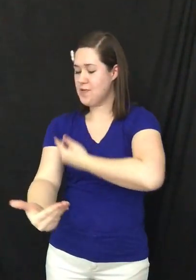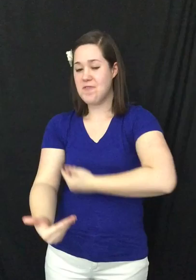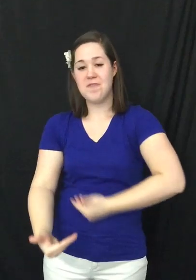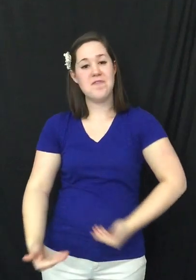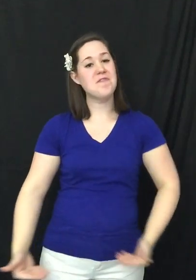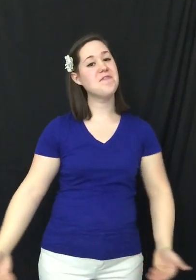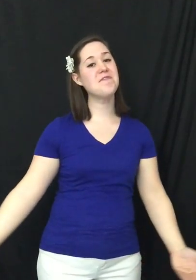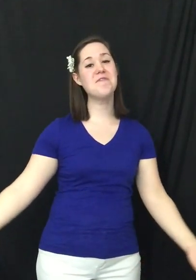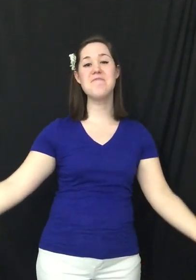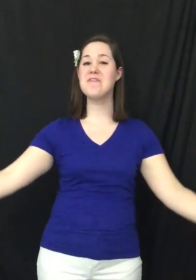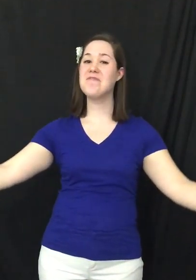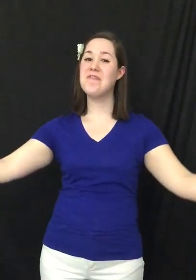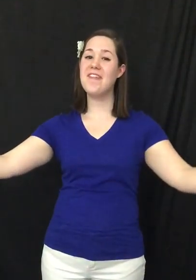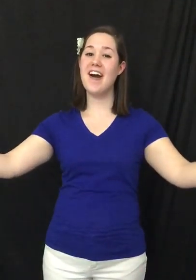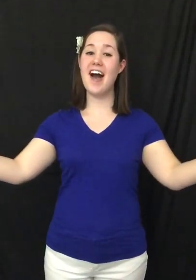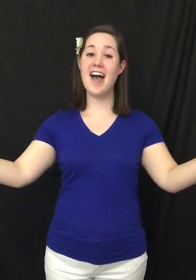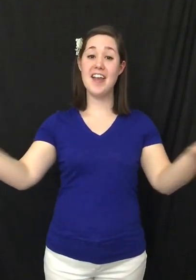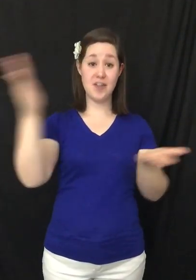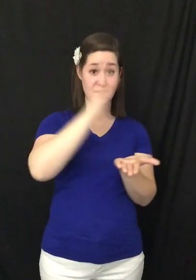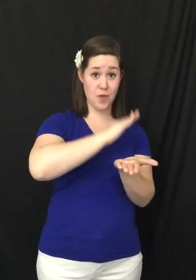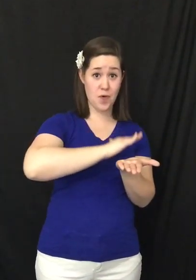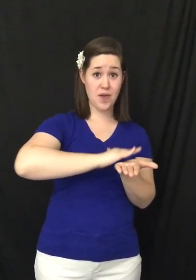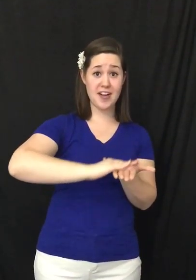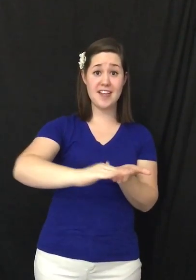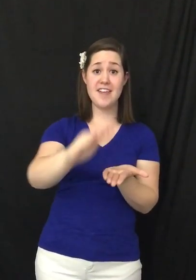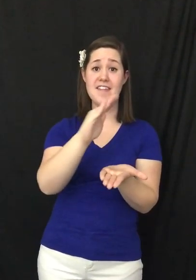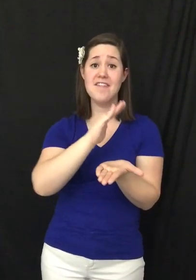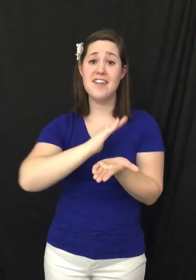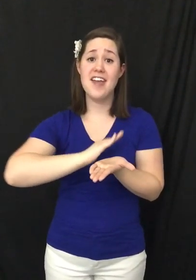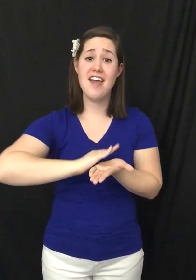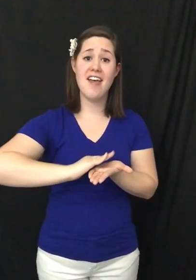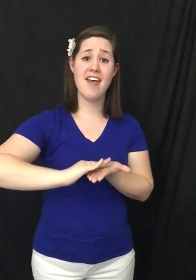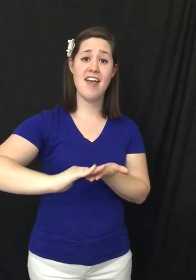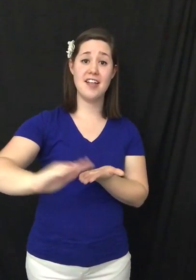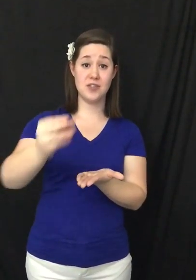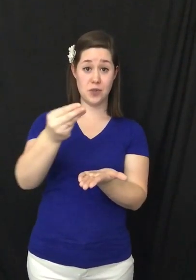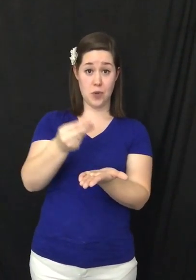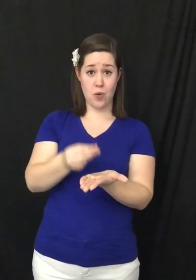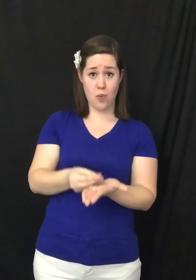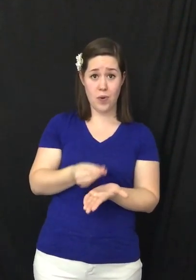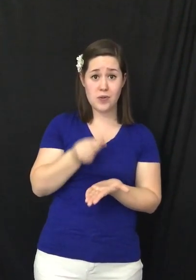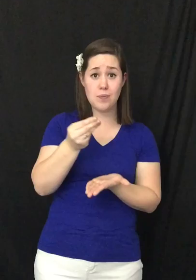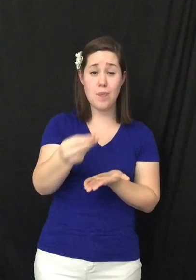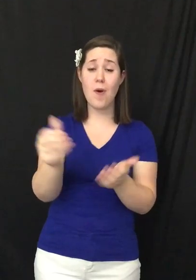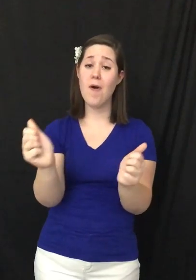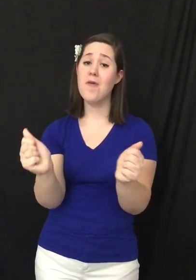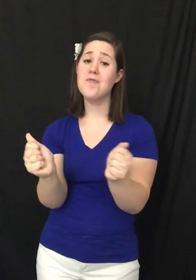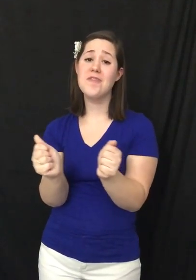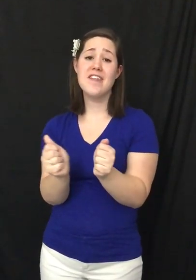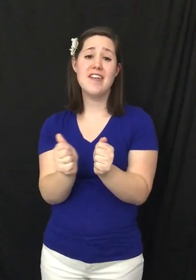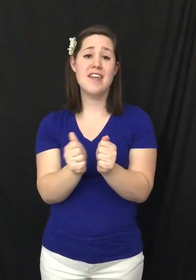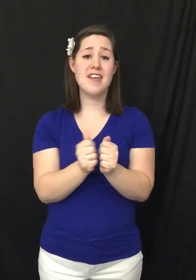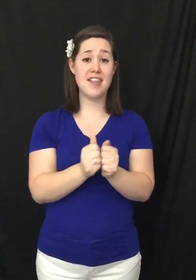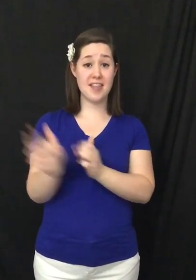are open wide. Forgiveness was born with